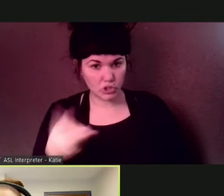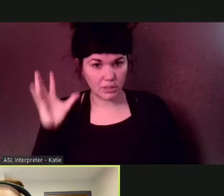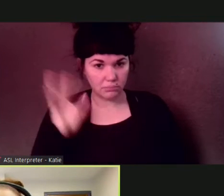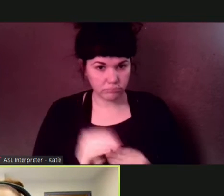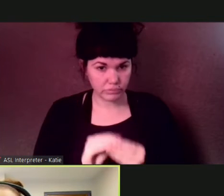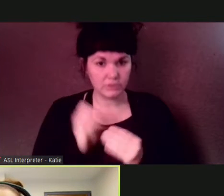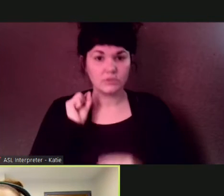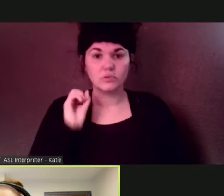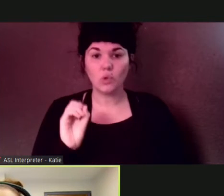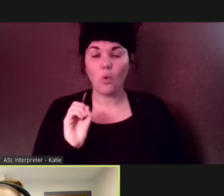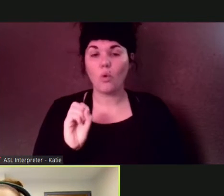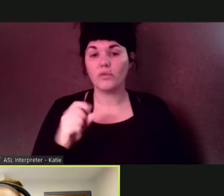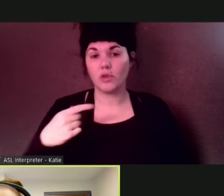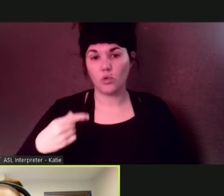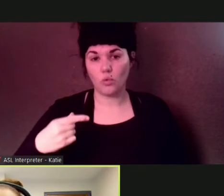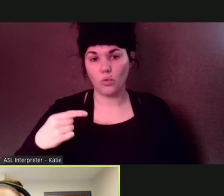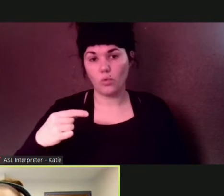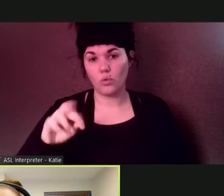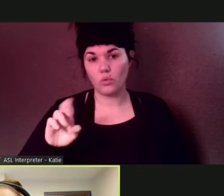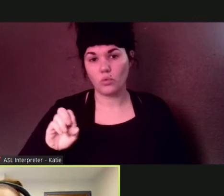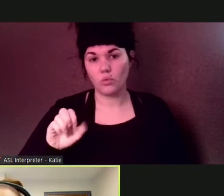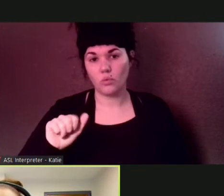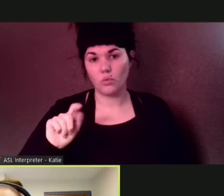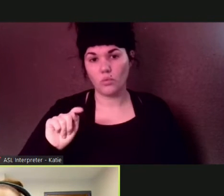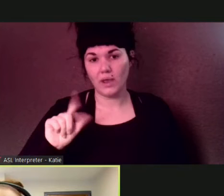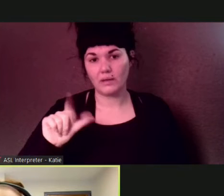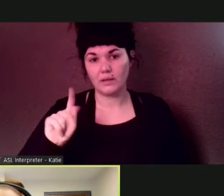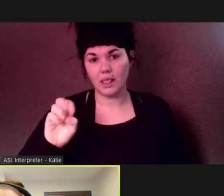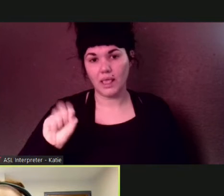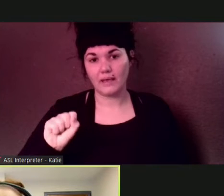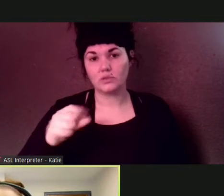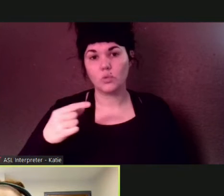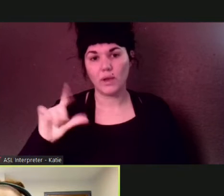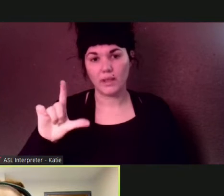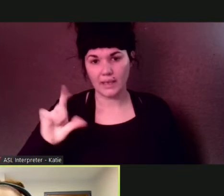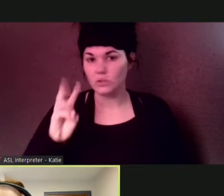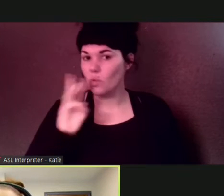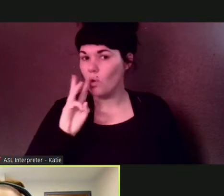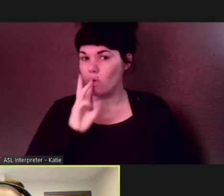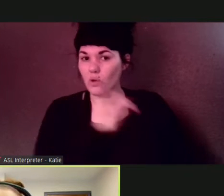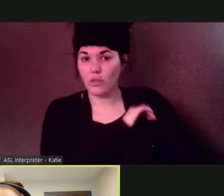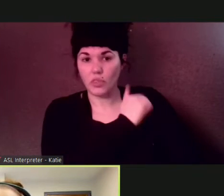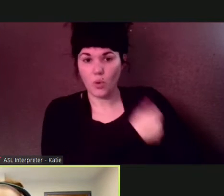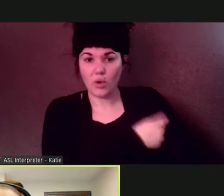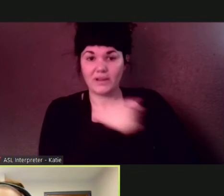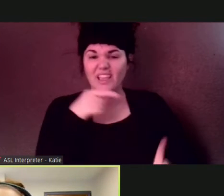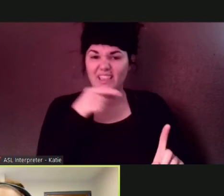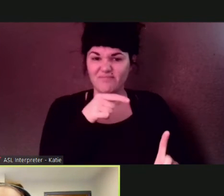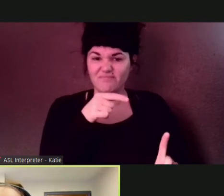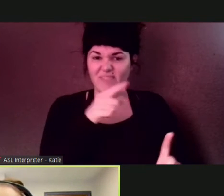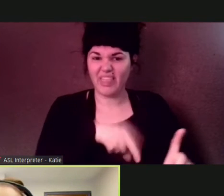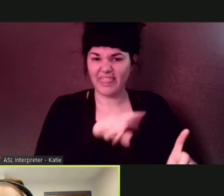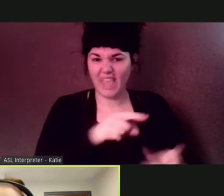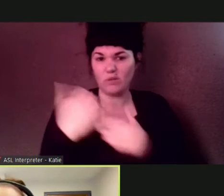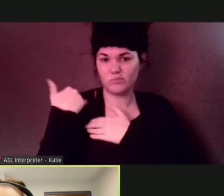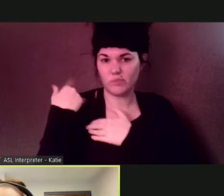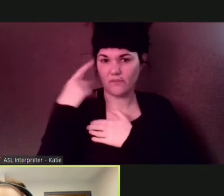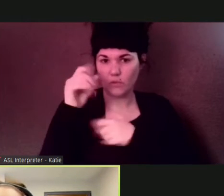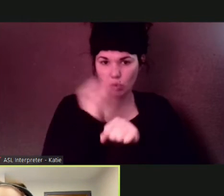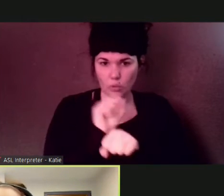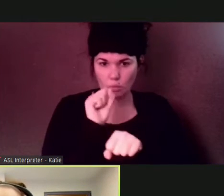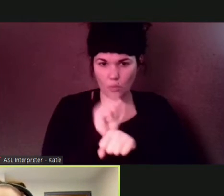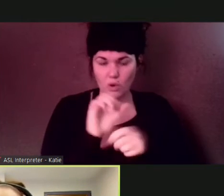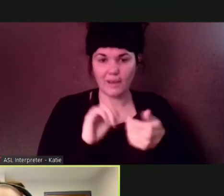authority um you know does the work associated with how the facilities in